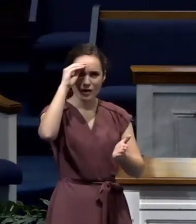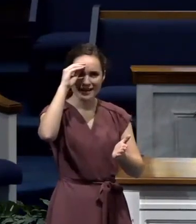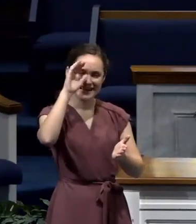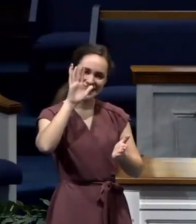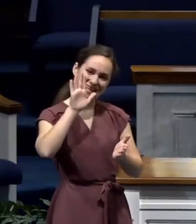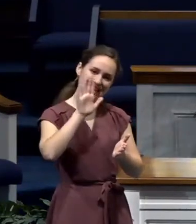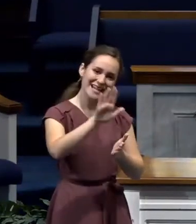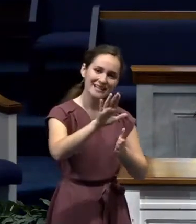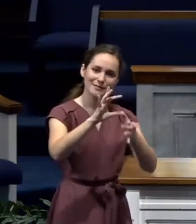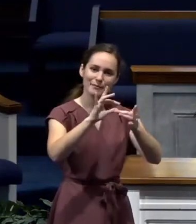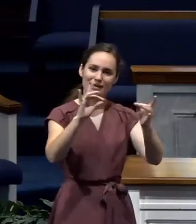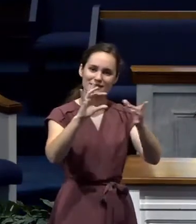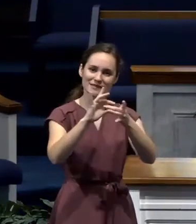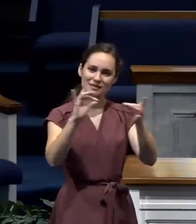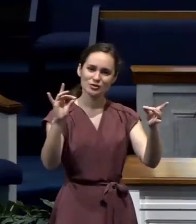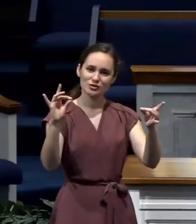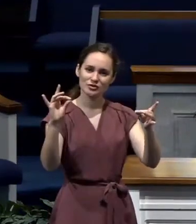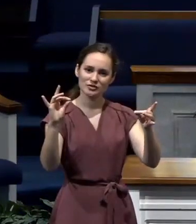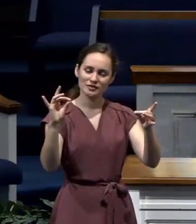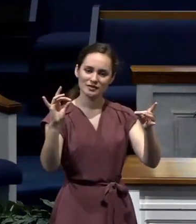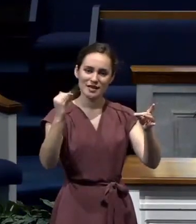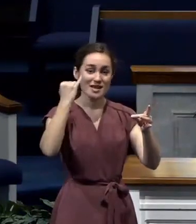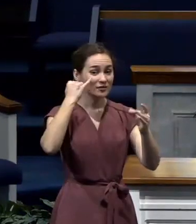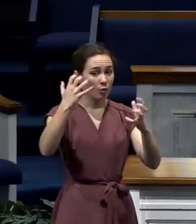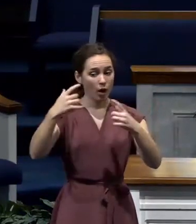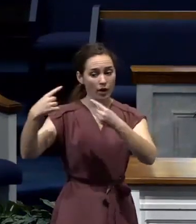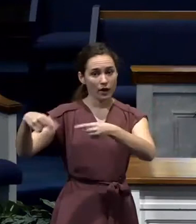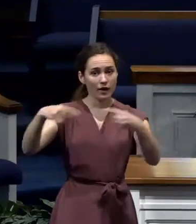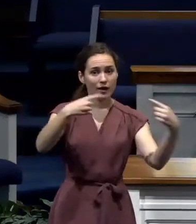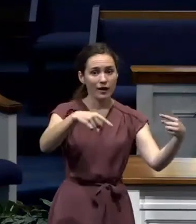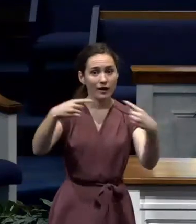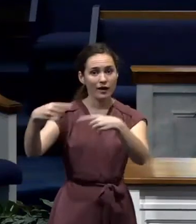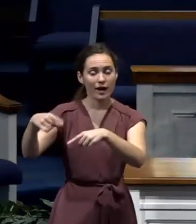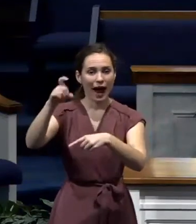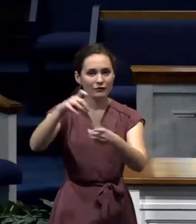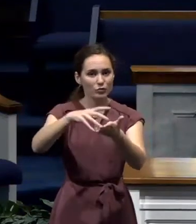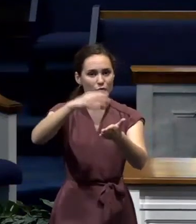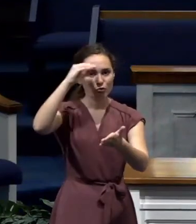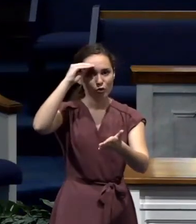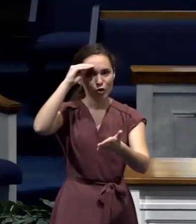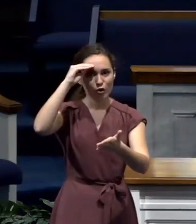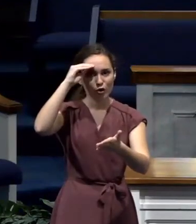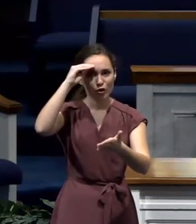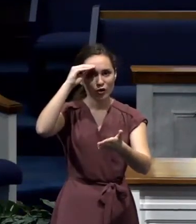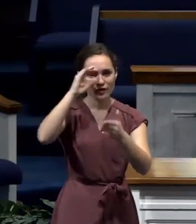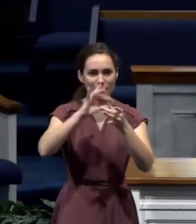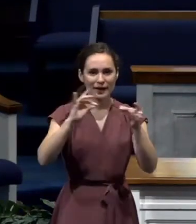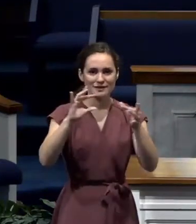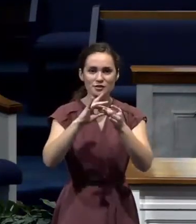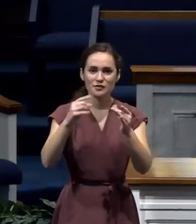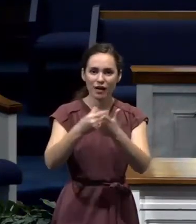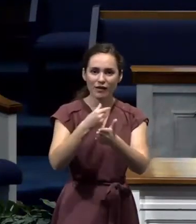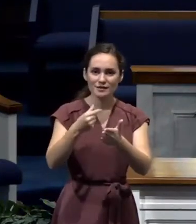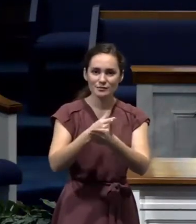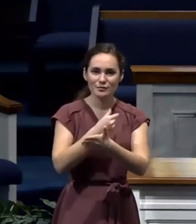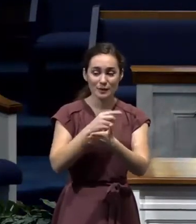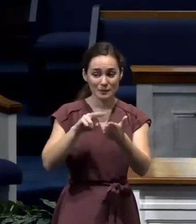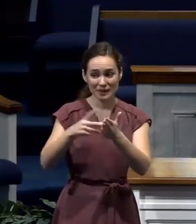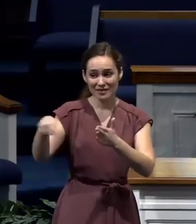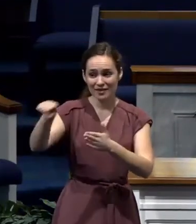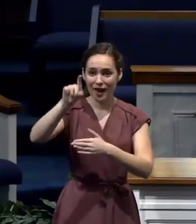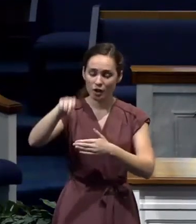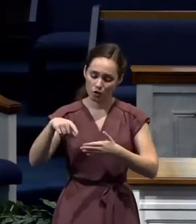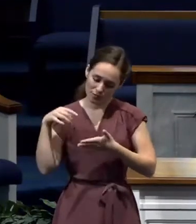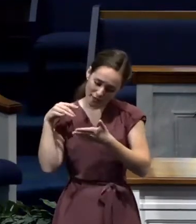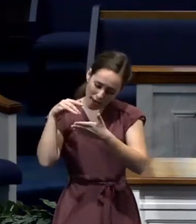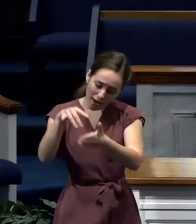that Paul is proclaiming. They wanted to make sure that it wasn't a threat. That means they had to do due diligence to study, to learn.